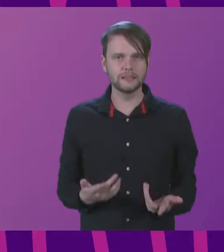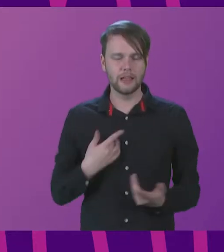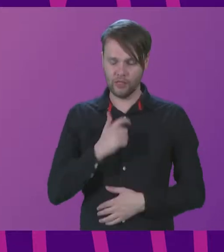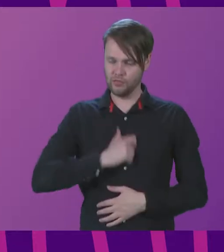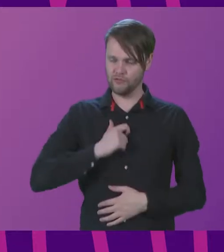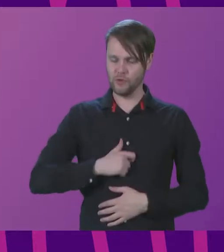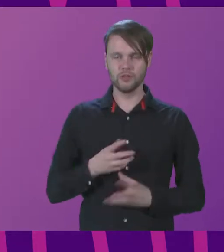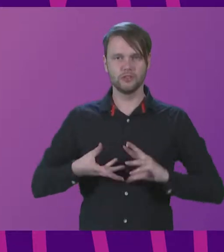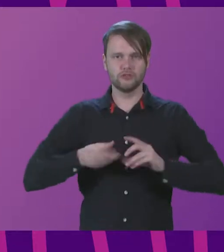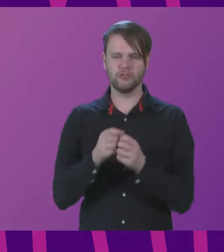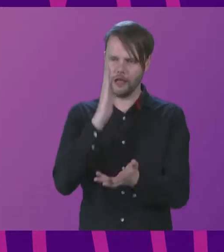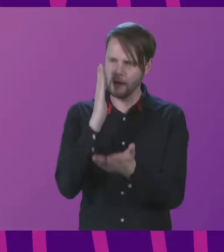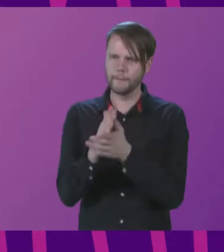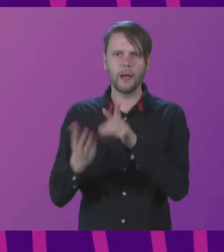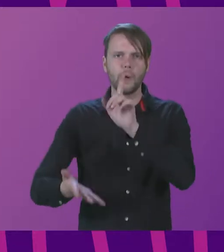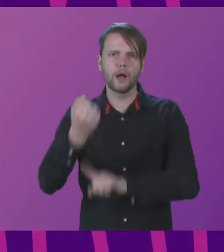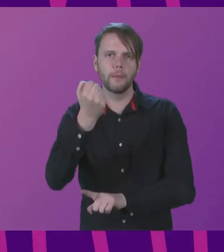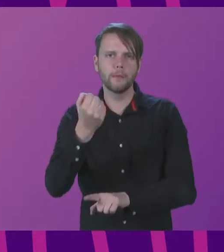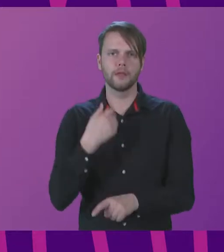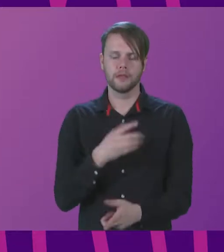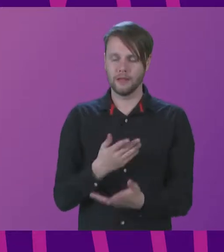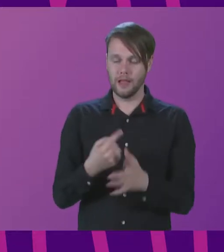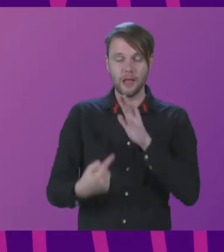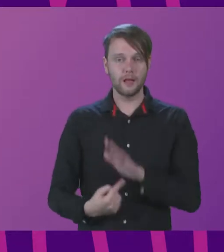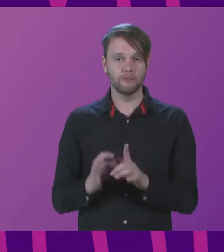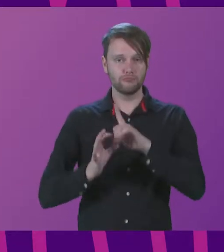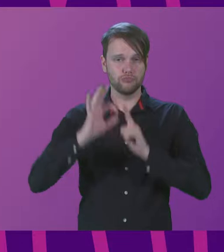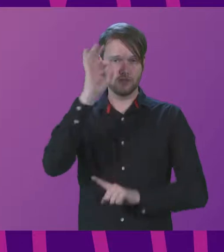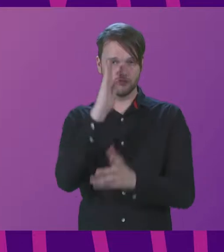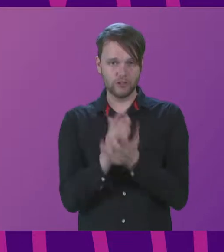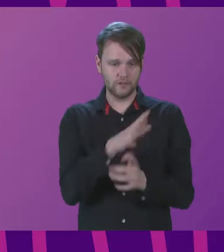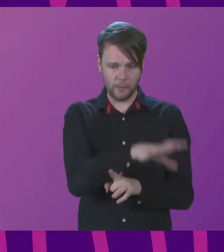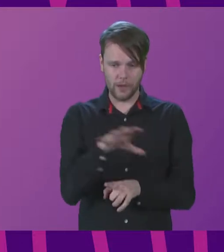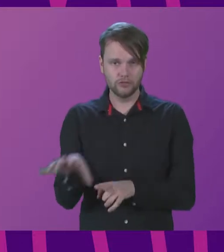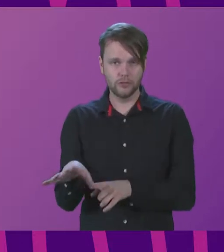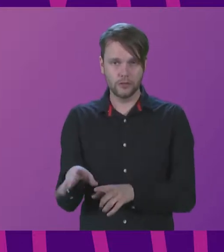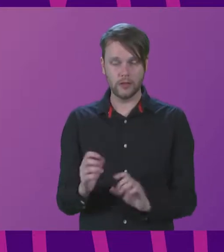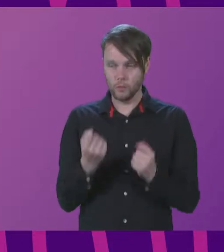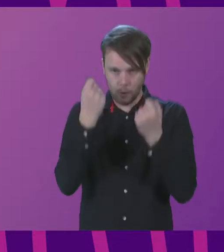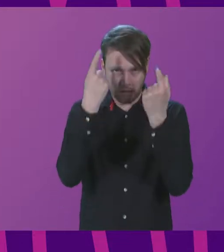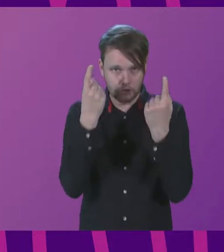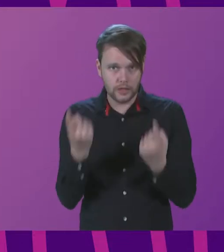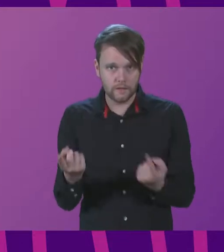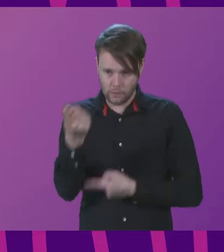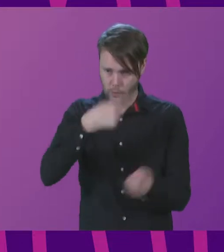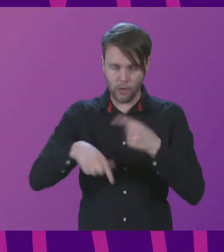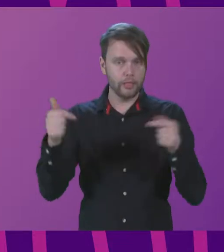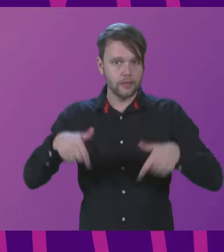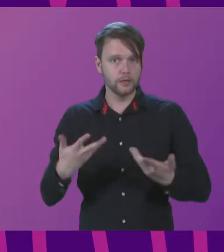they can play in producing hard outcomes to improve trust between countries, that's well understood by all of